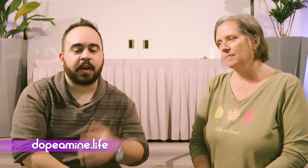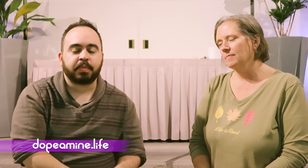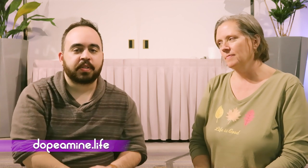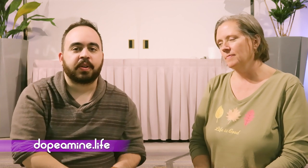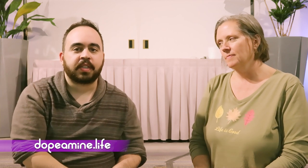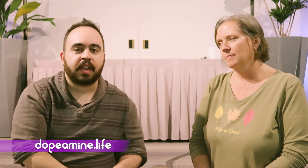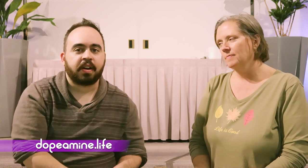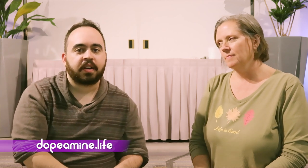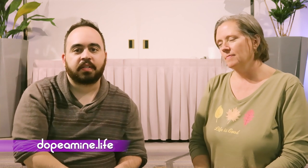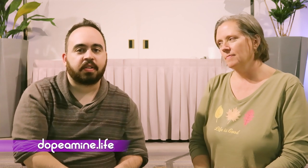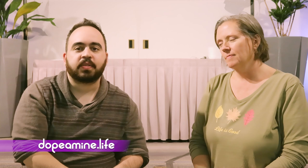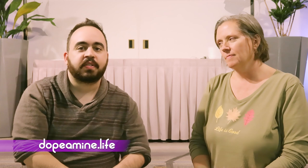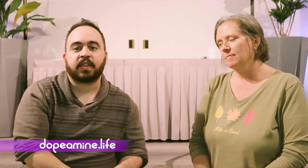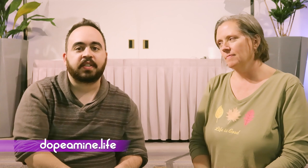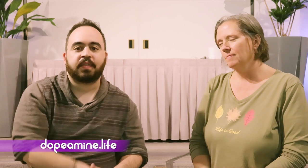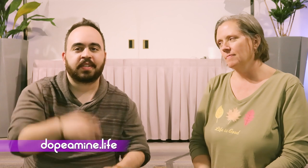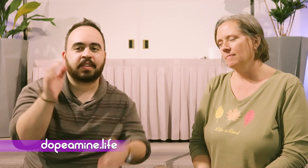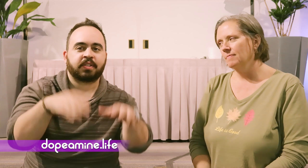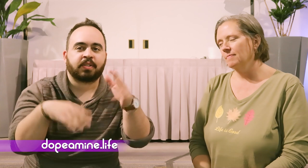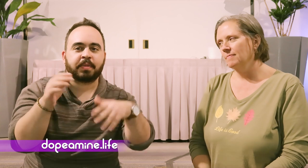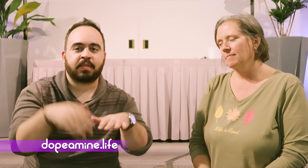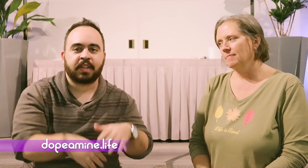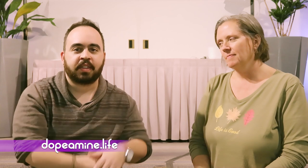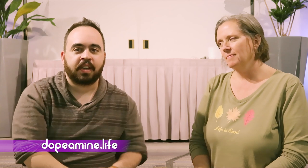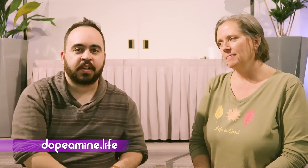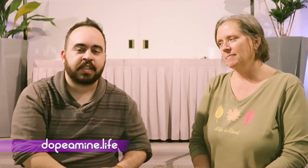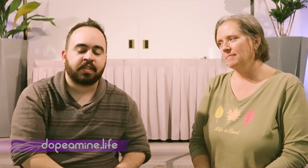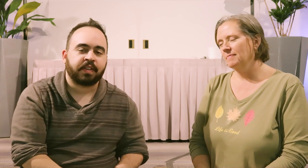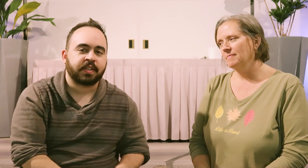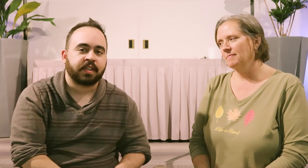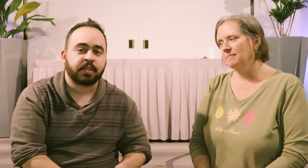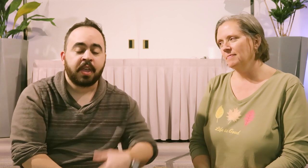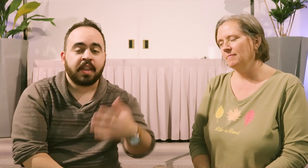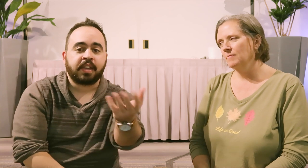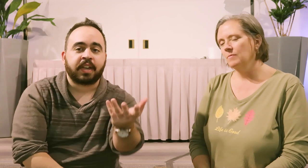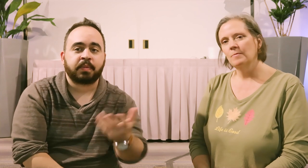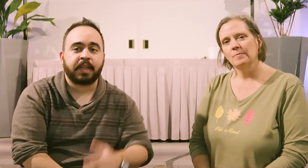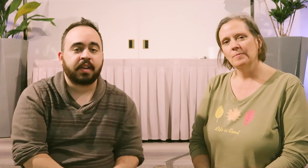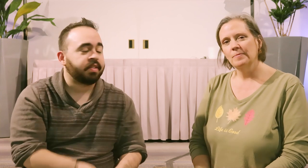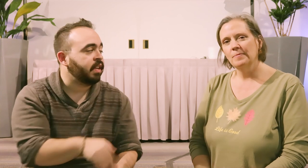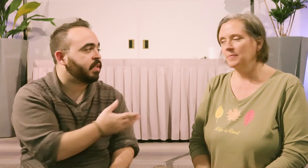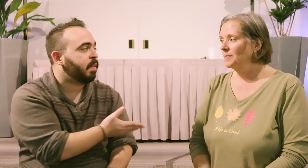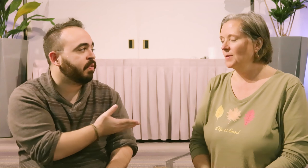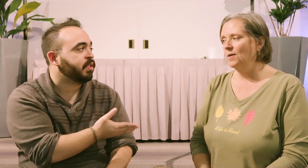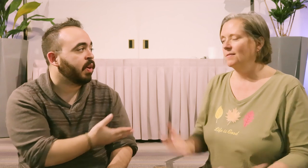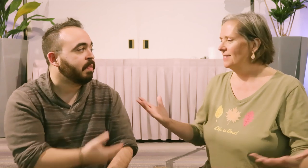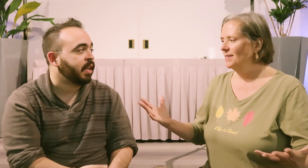Myers-Briggs course in there and all sorts of fun stuff. Just the description, read the thing, goodies and all that fun stuff. So thank you guys for being here. Thank you, Deb, for showing me